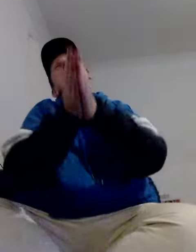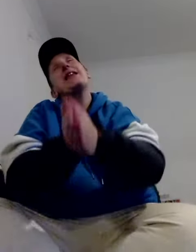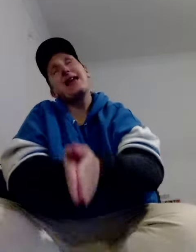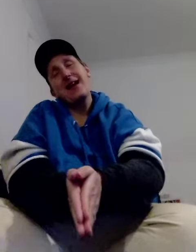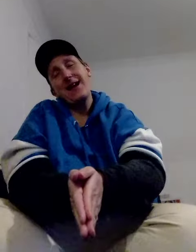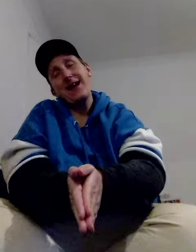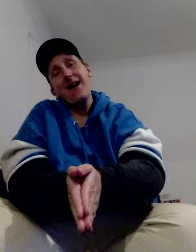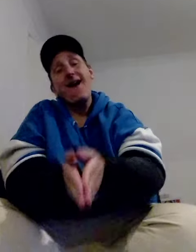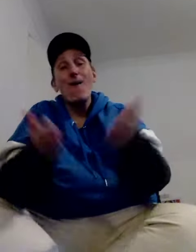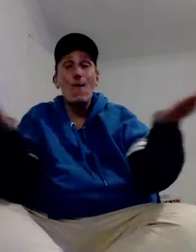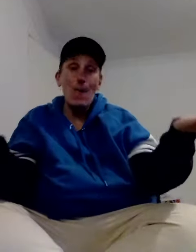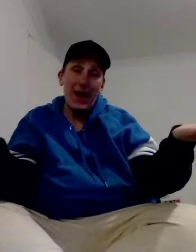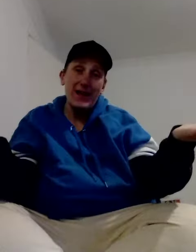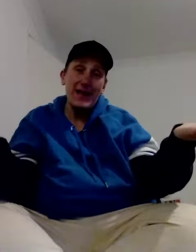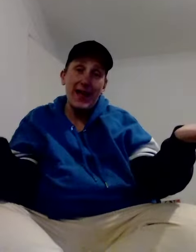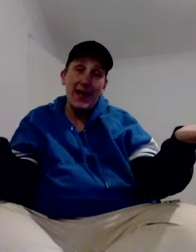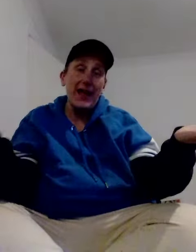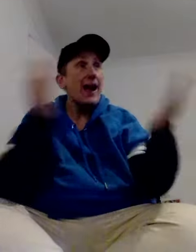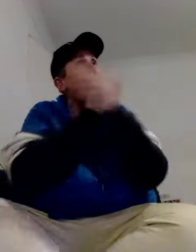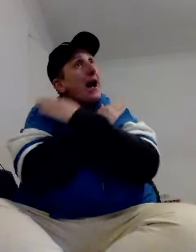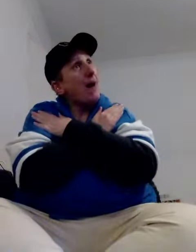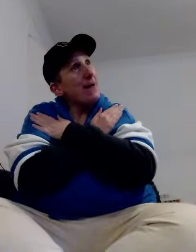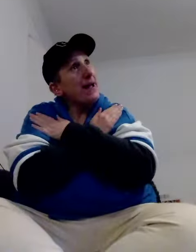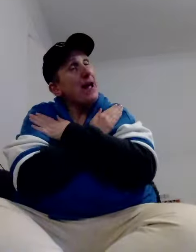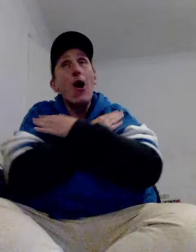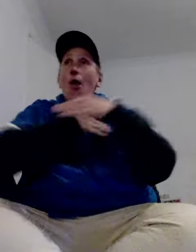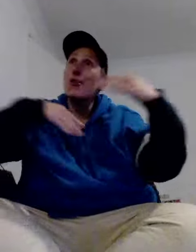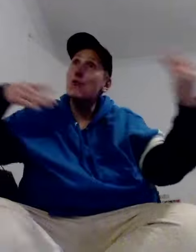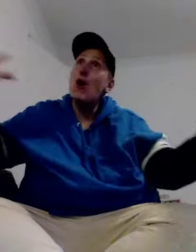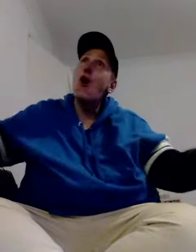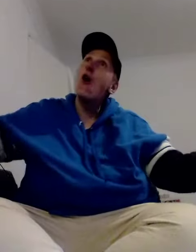here. What I say? I'm here on the road.